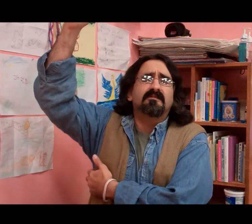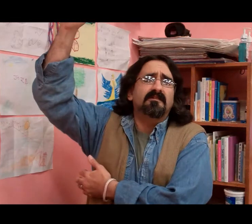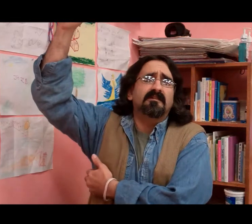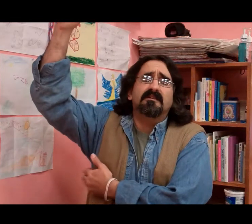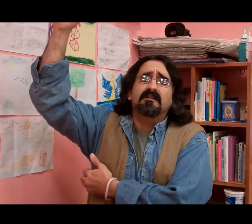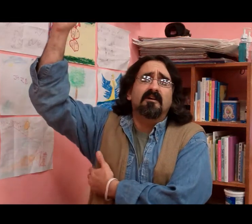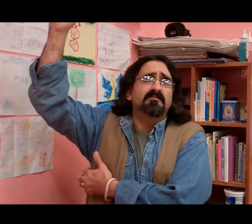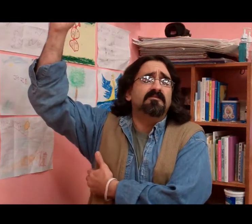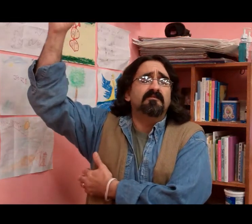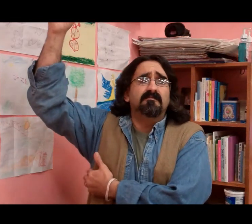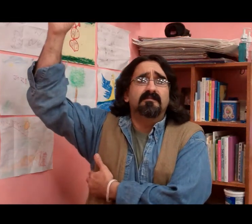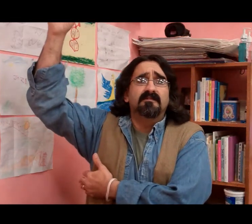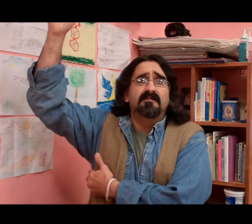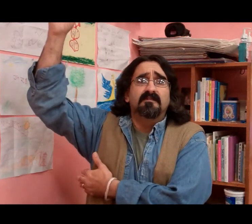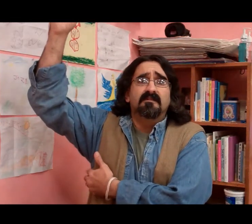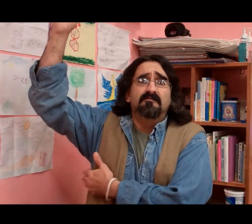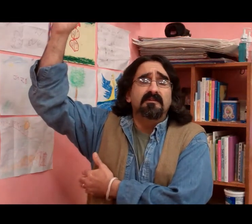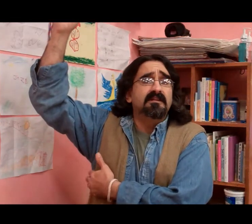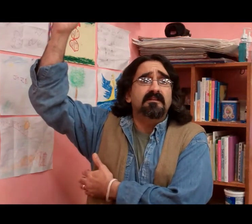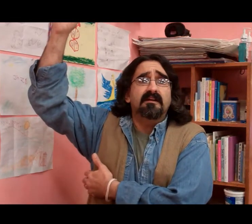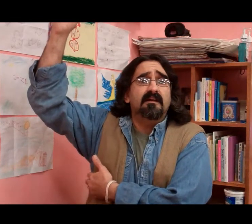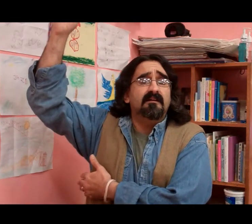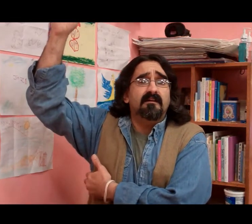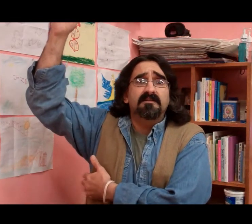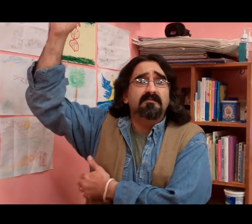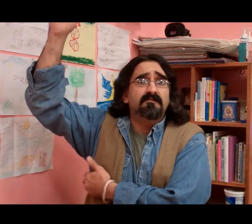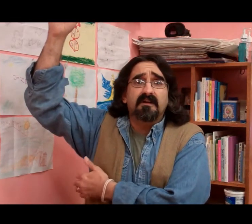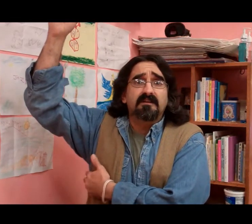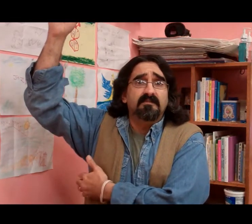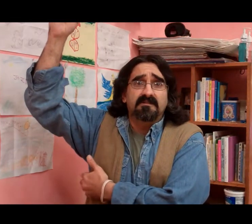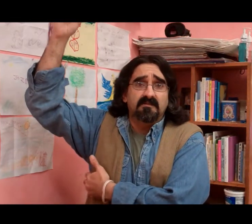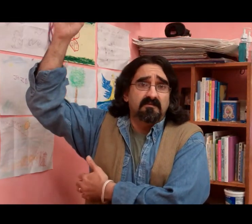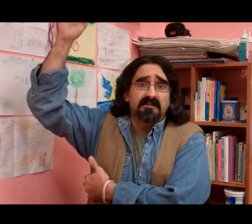that comes from feeling like I'll never find my soulmate,